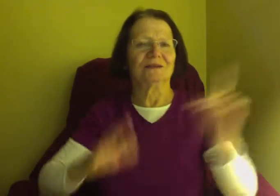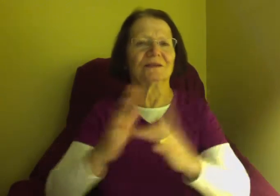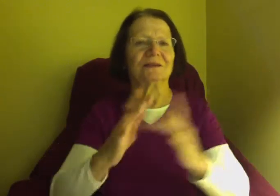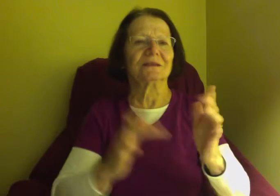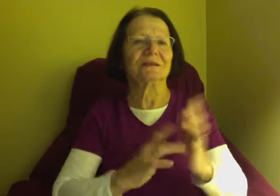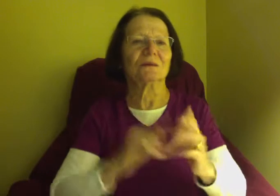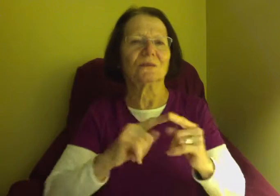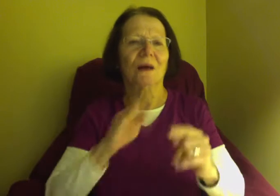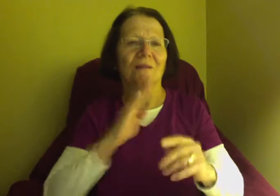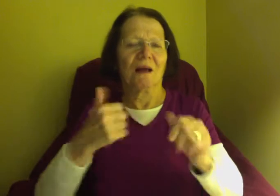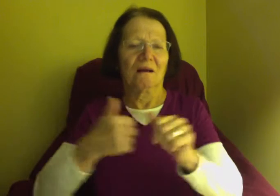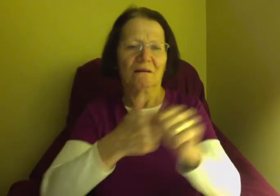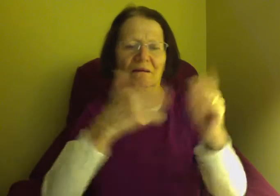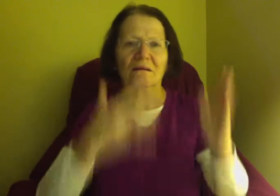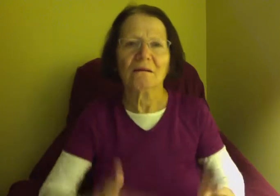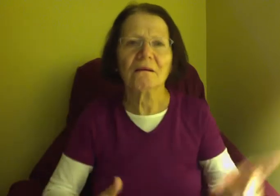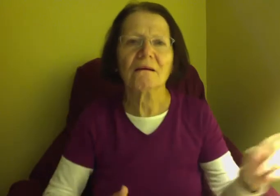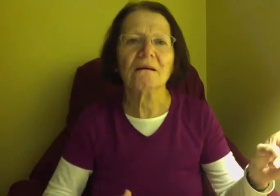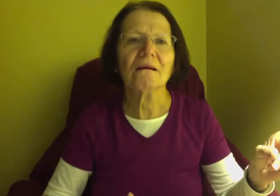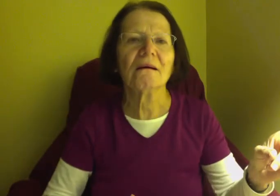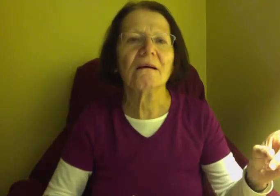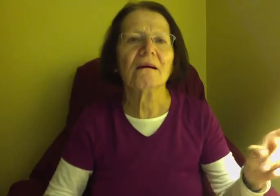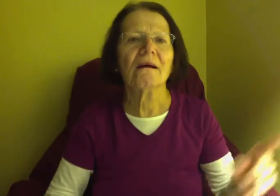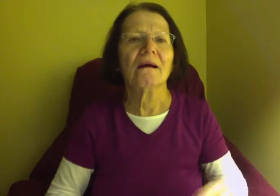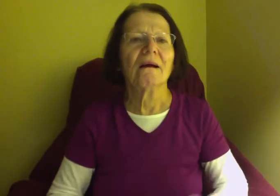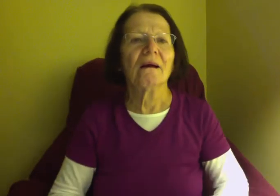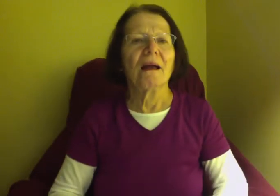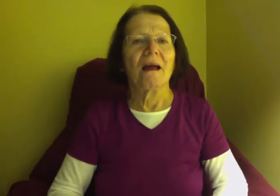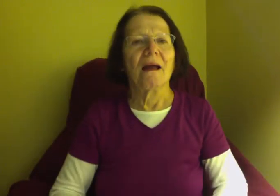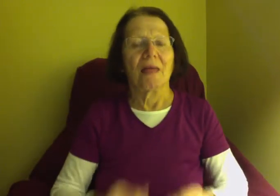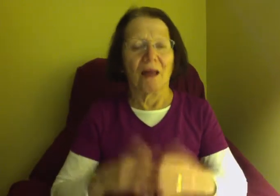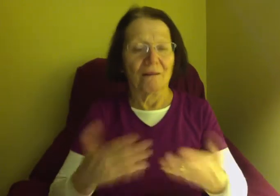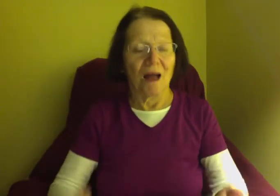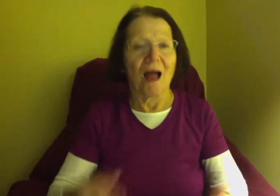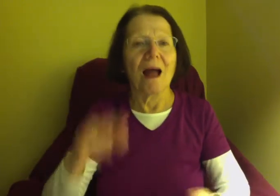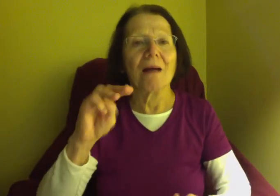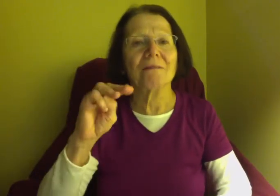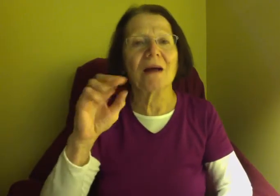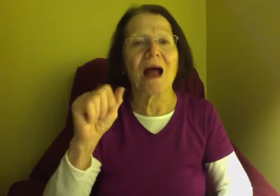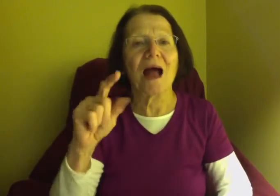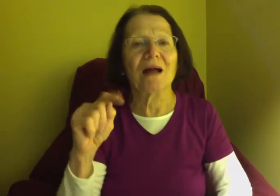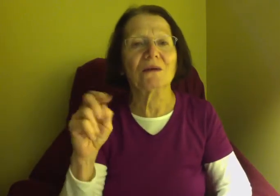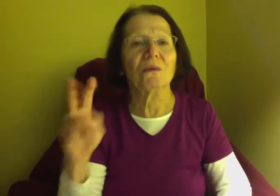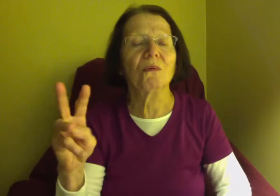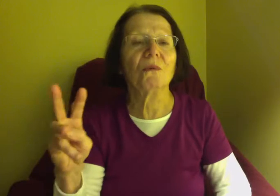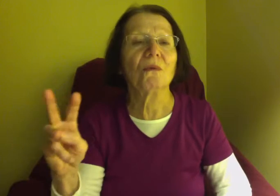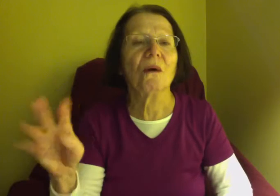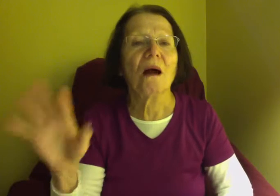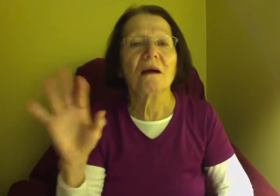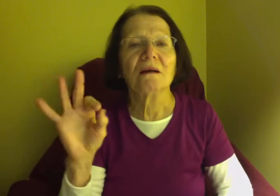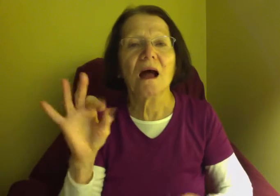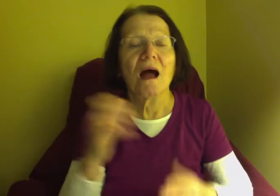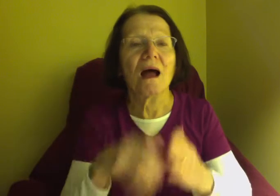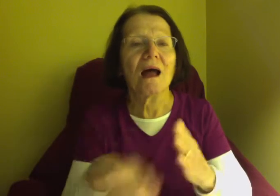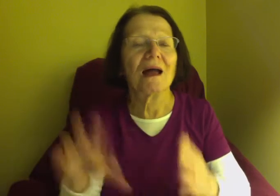black, black, black, black,